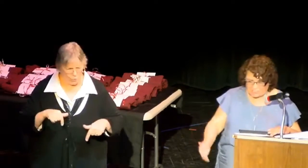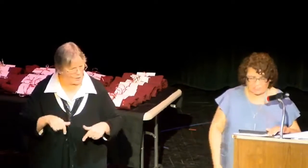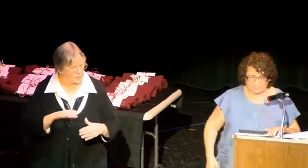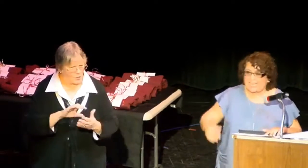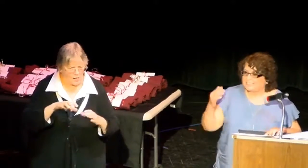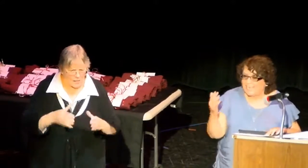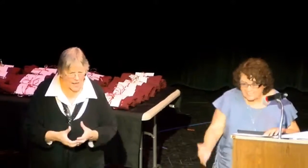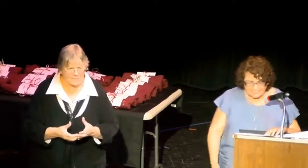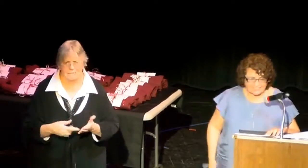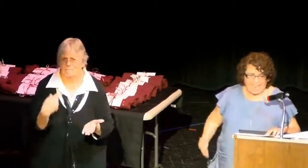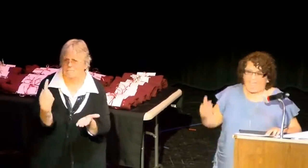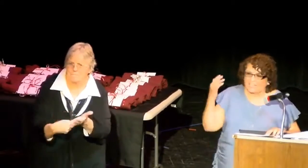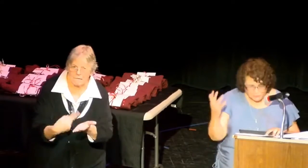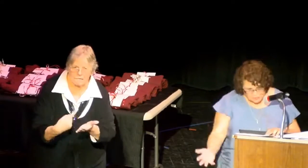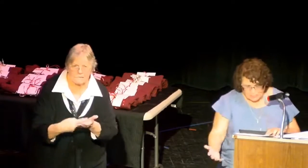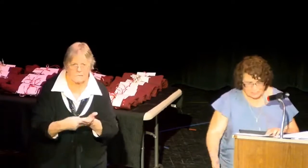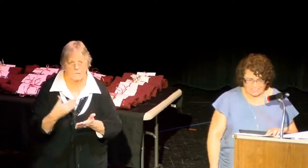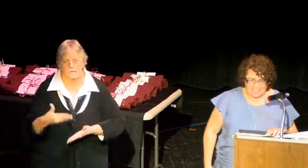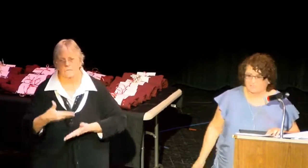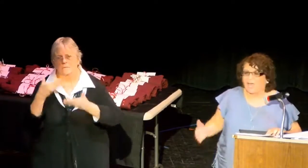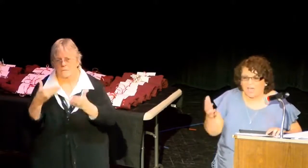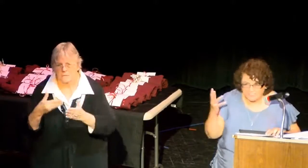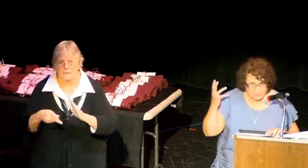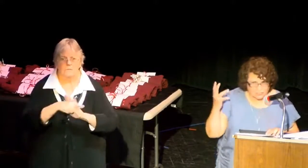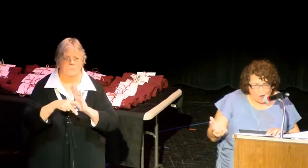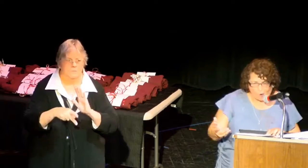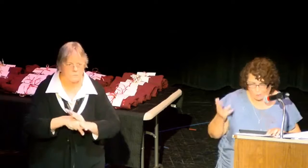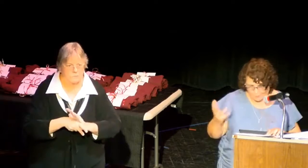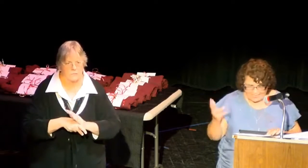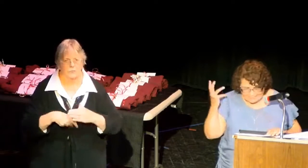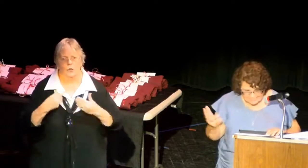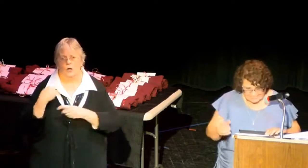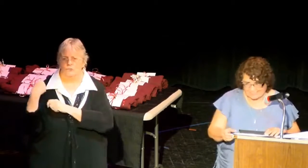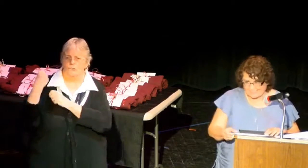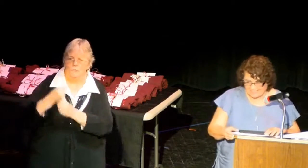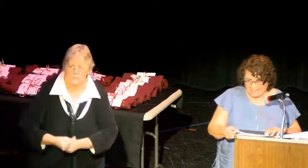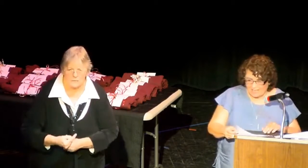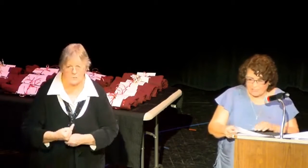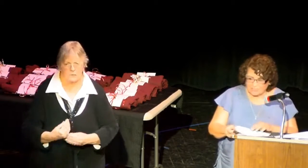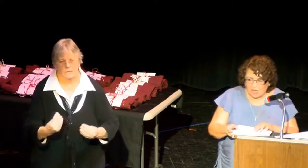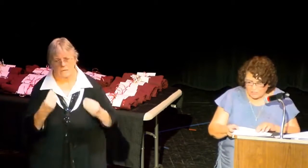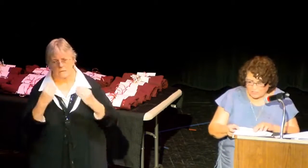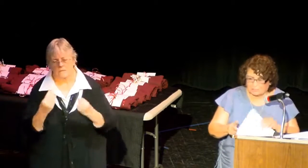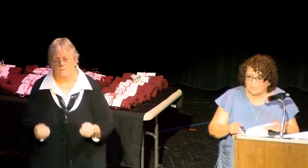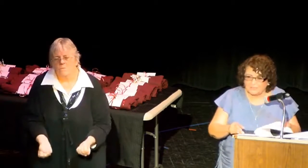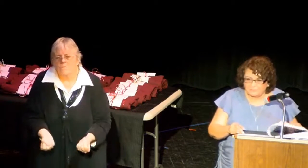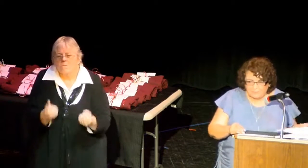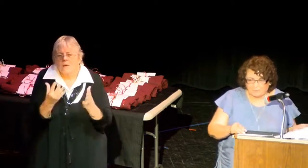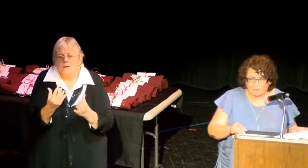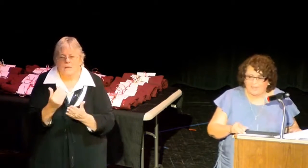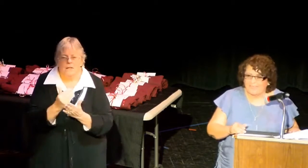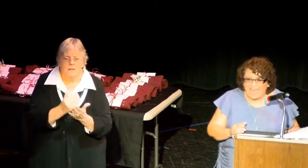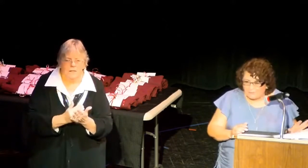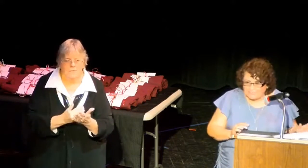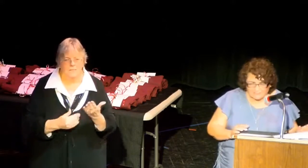presentations, tenets, and traditions have taught us so many lessons. The scholarship, the